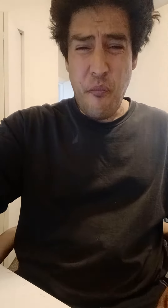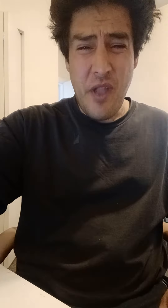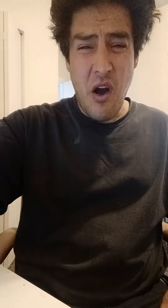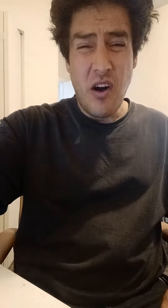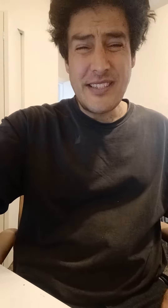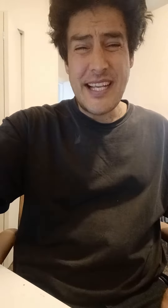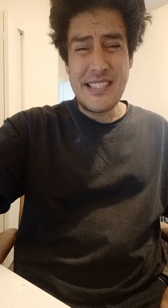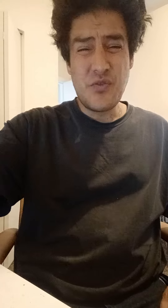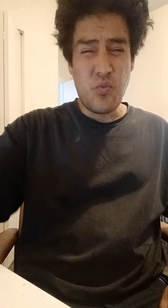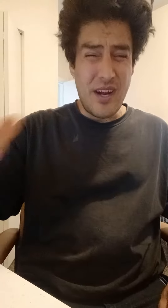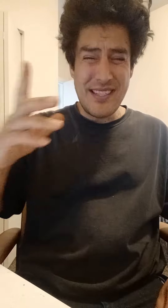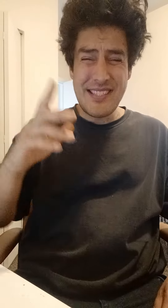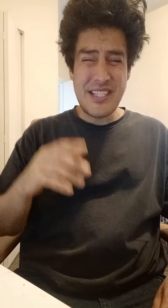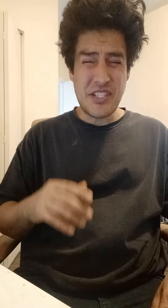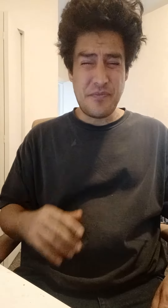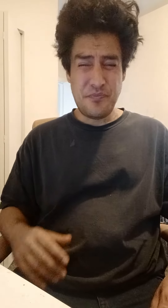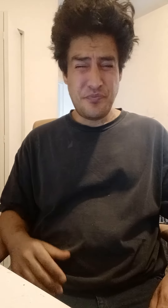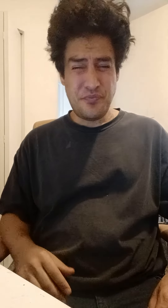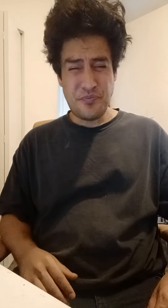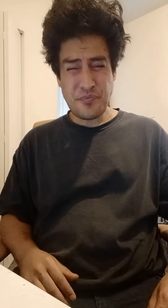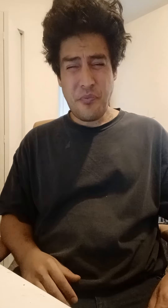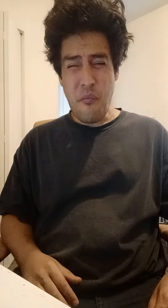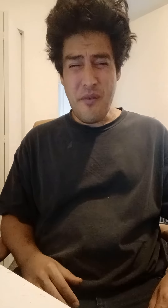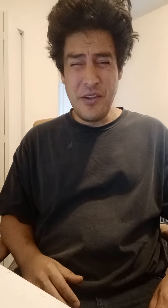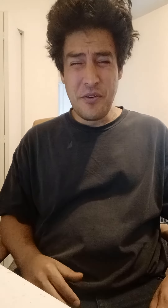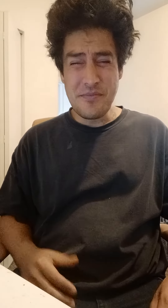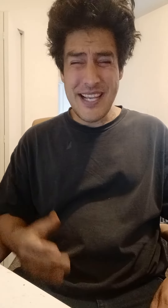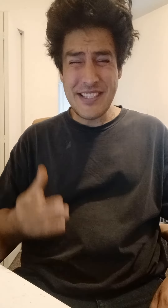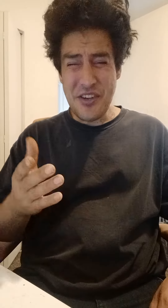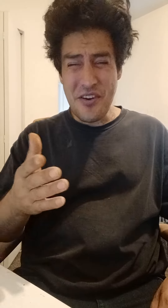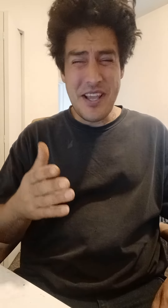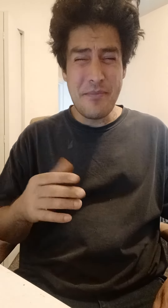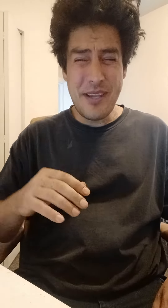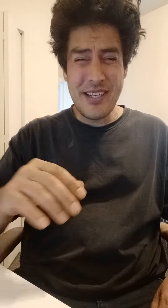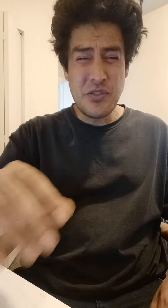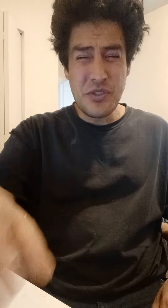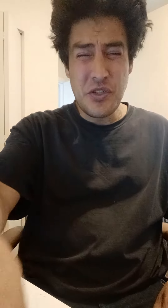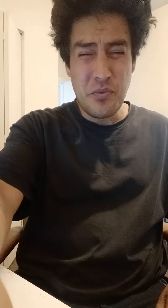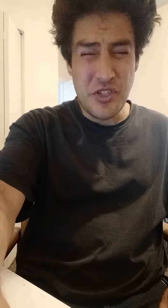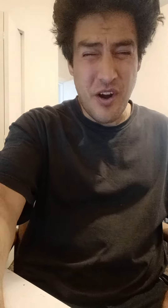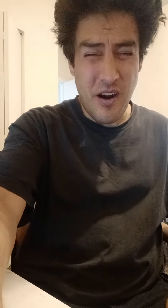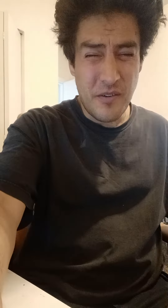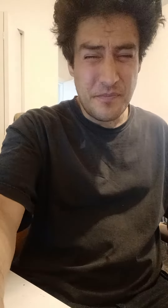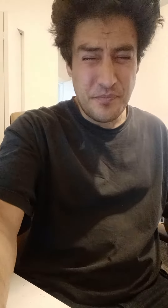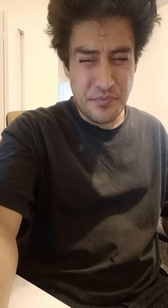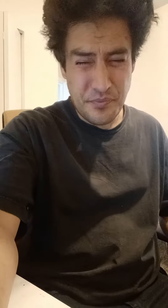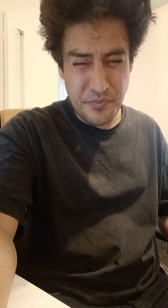all it takes is one decision you know what i'm saying turn him into a superstar you you